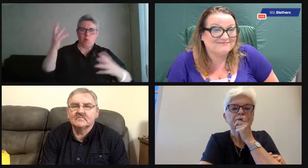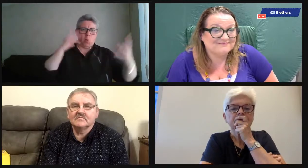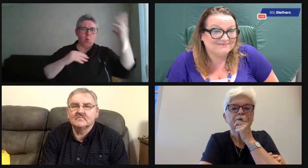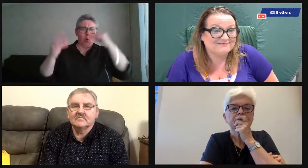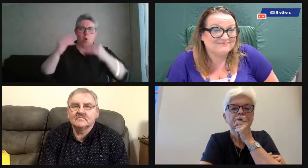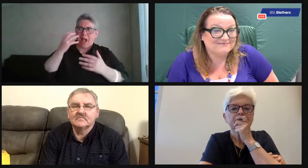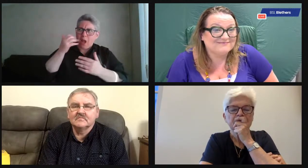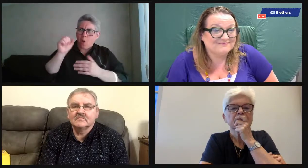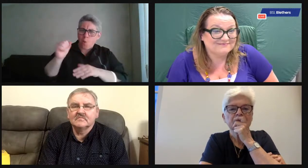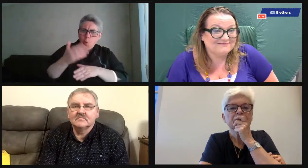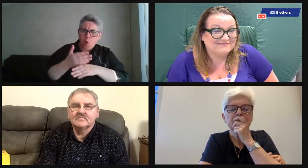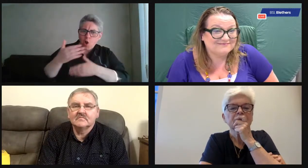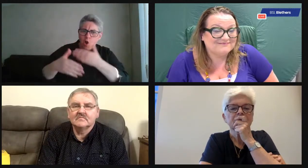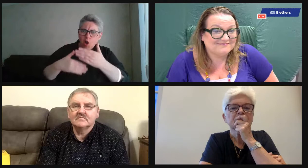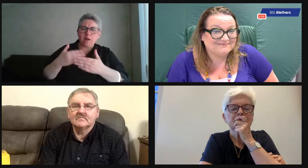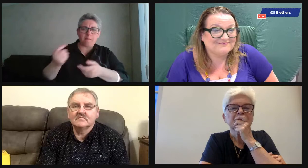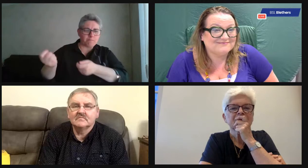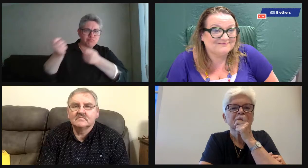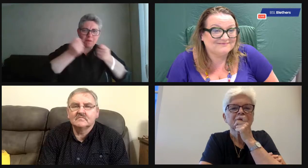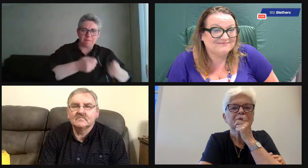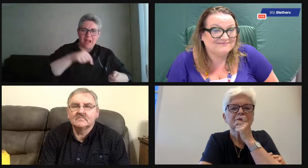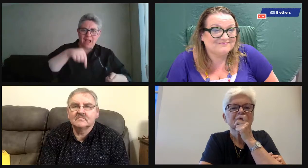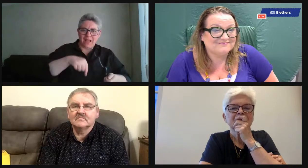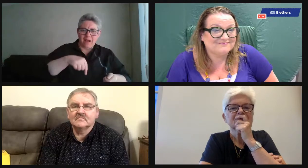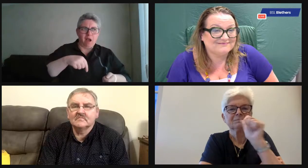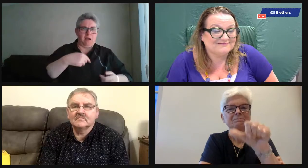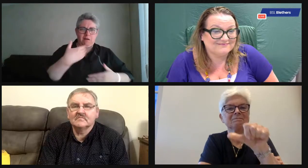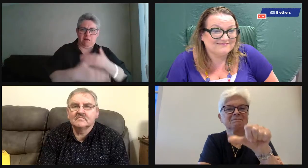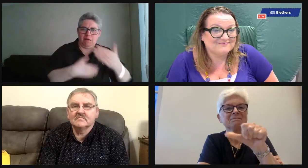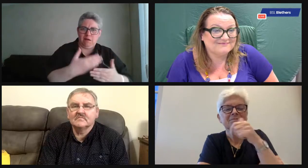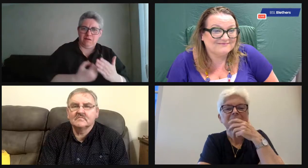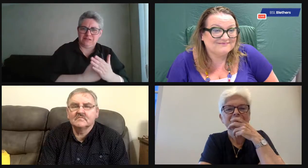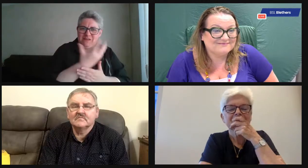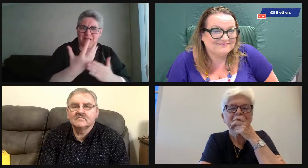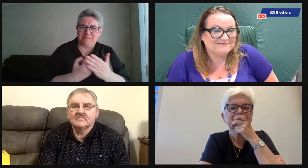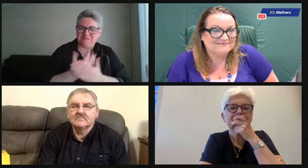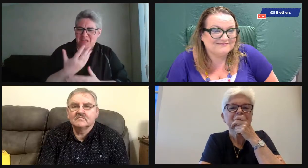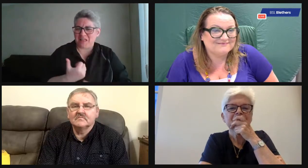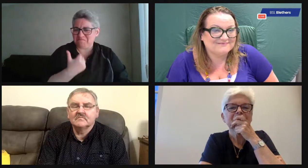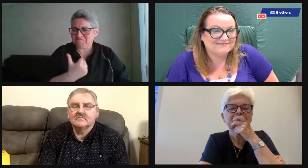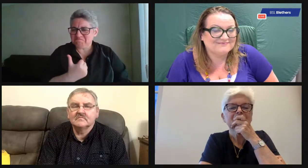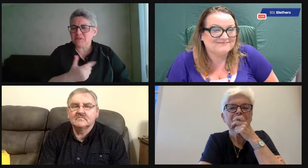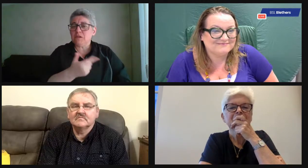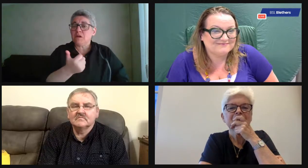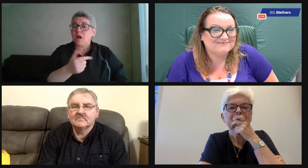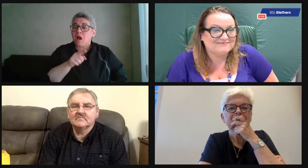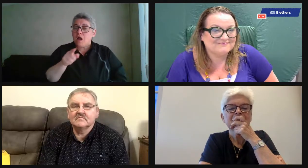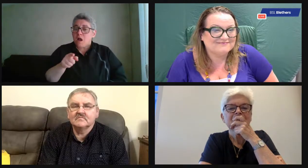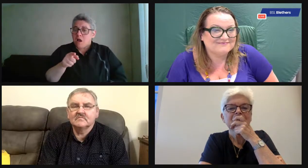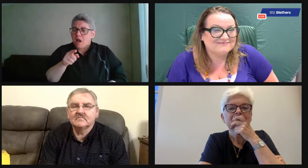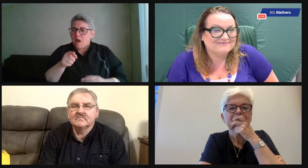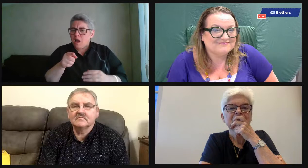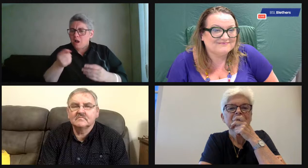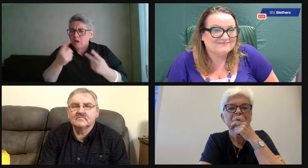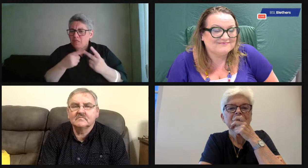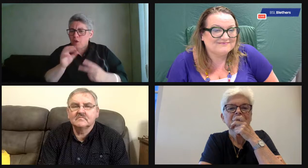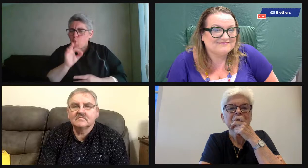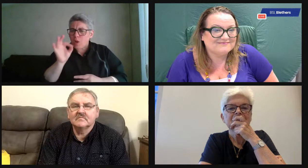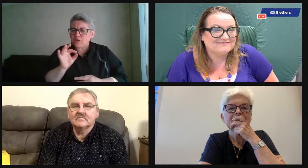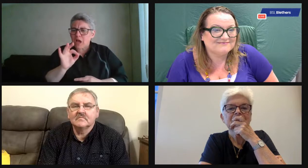organizing. So you would really have a great opportunity to learn how those organizations work and bring those skills back to help